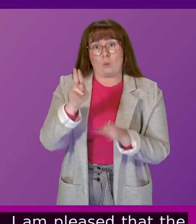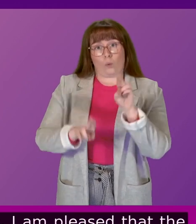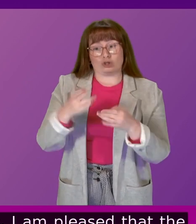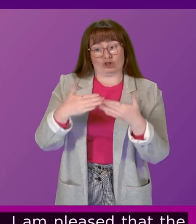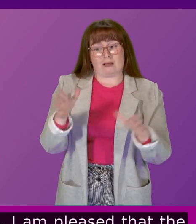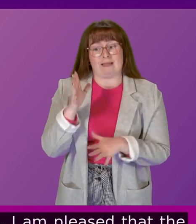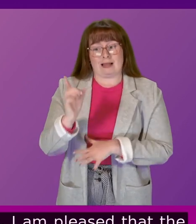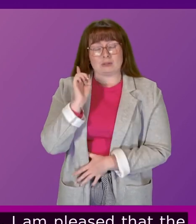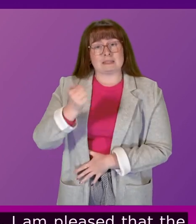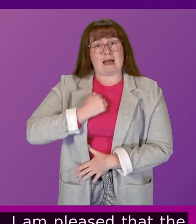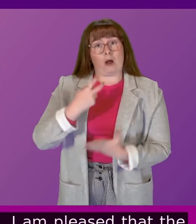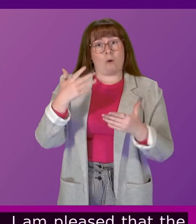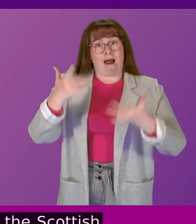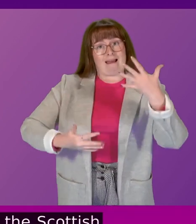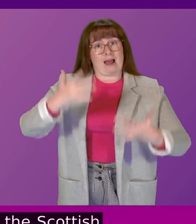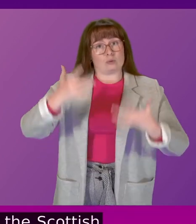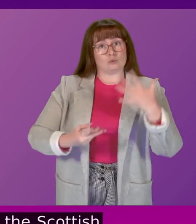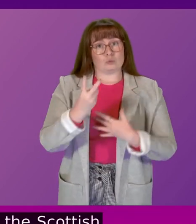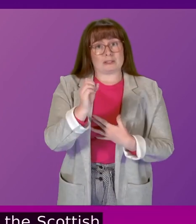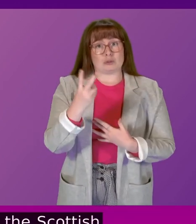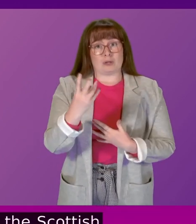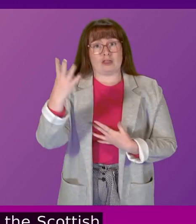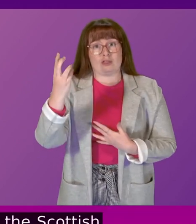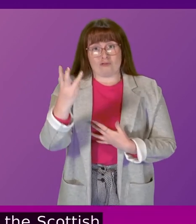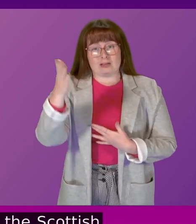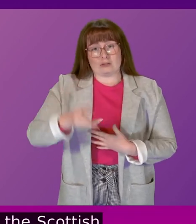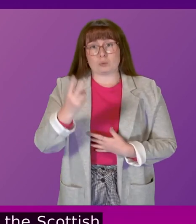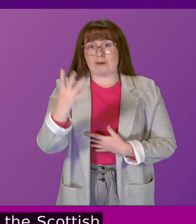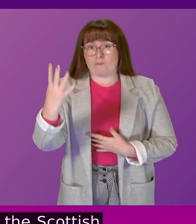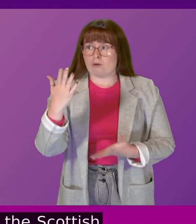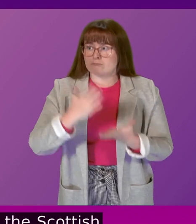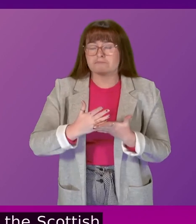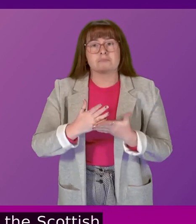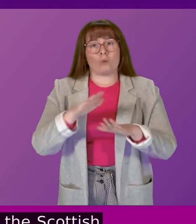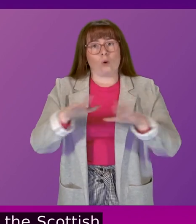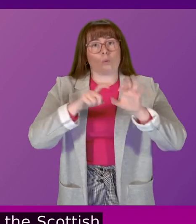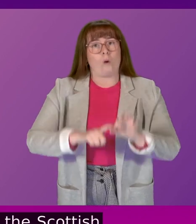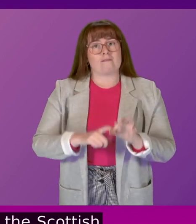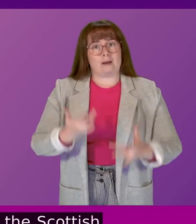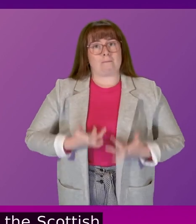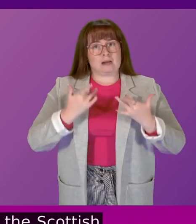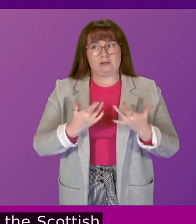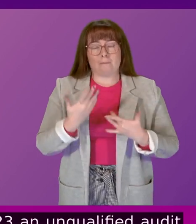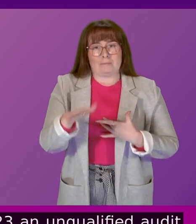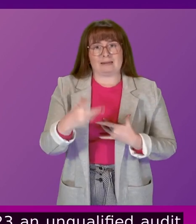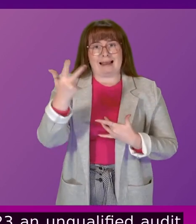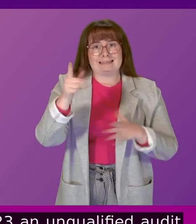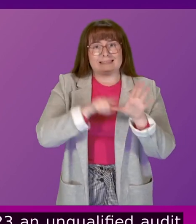Government's accounts for 22-23, an unqualified audit opinion, this for the 18th year running.